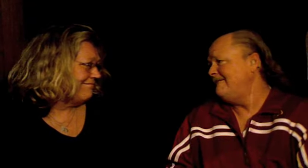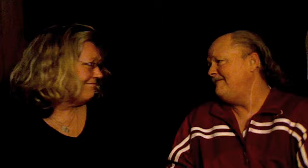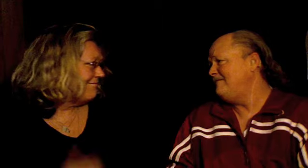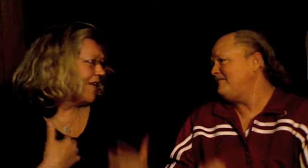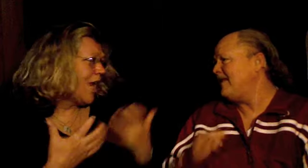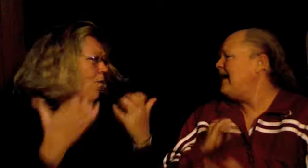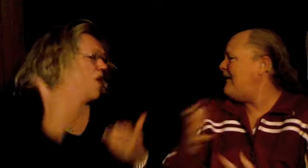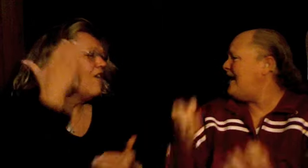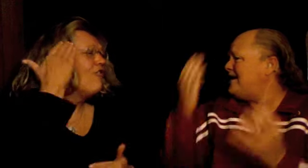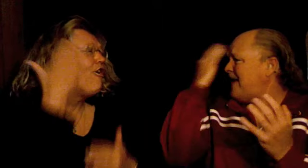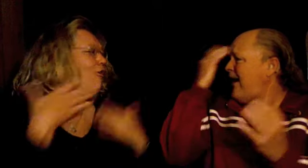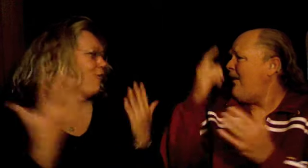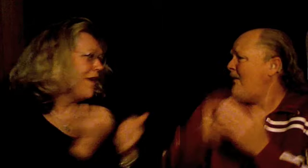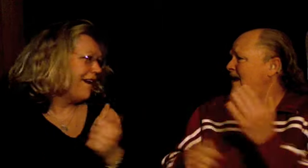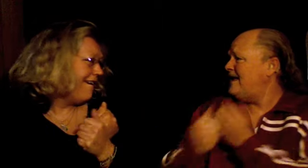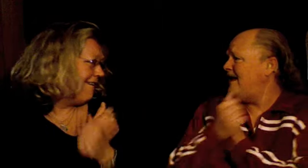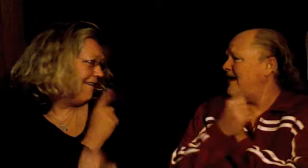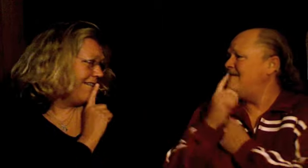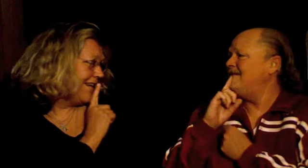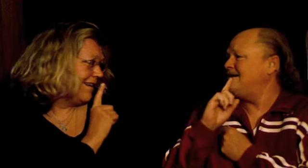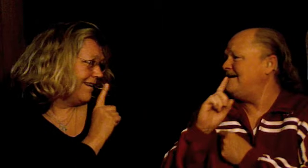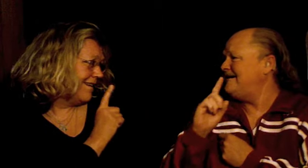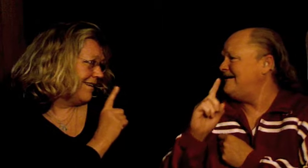I want to know what love is